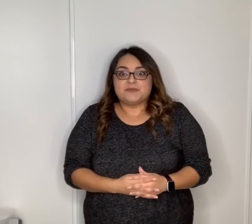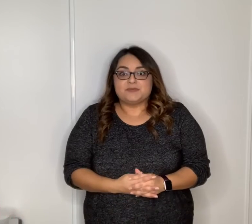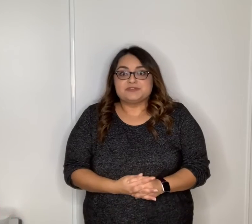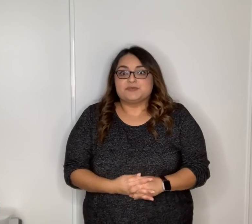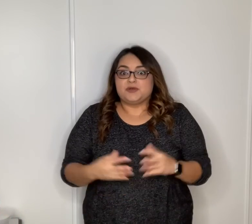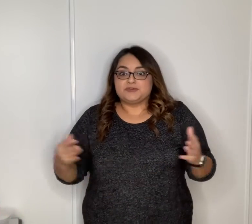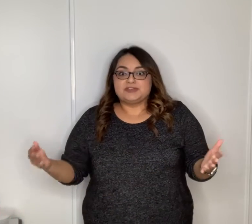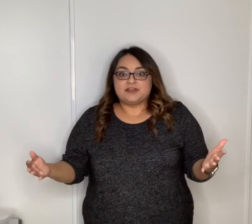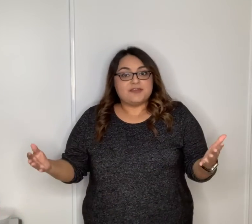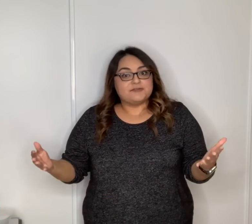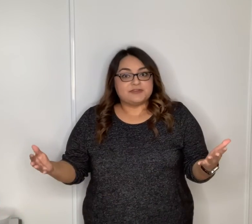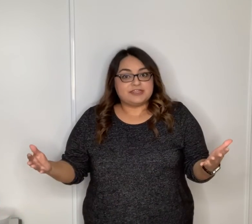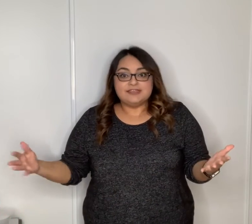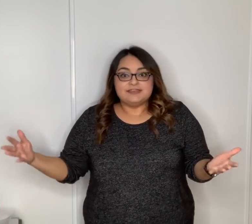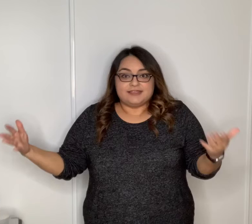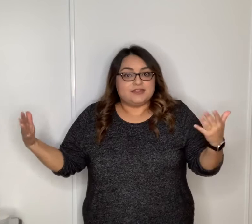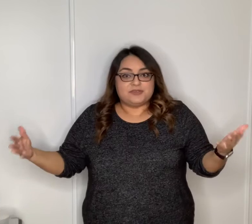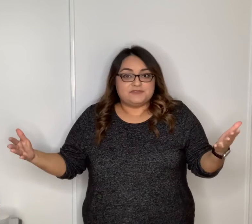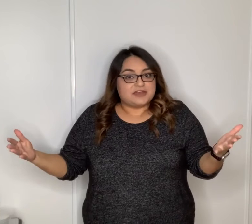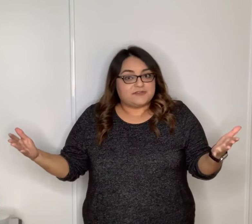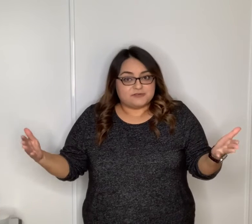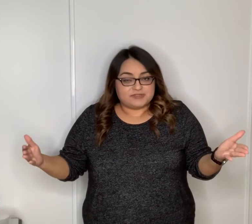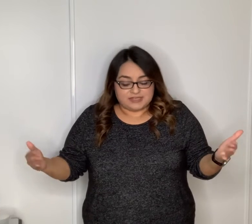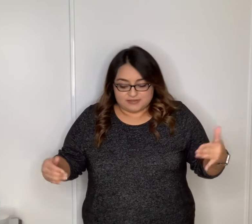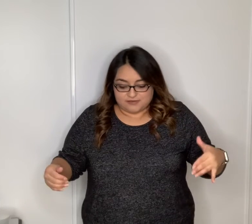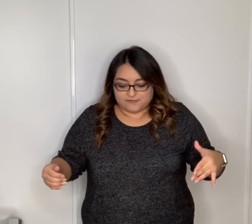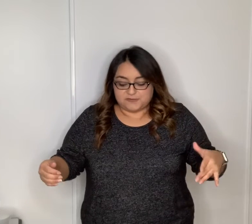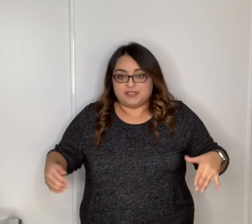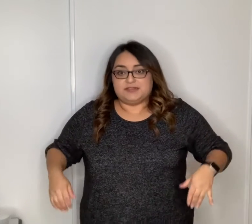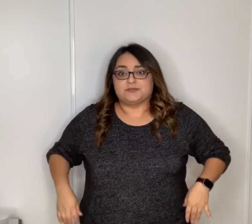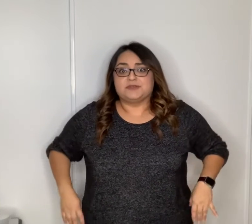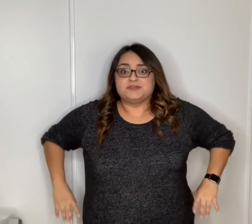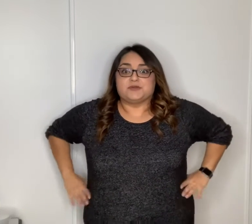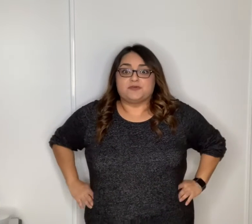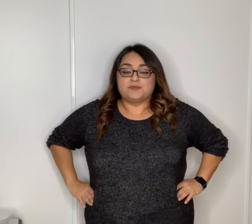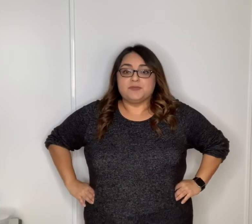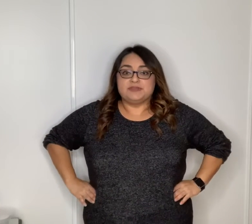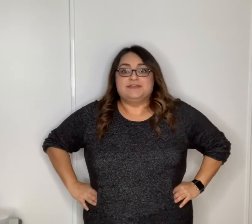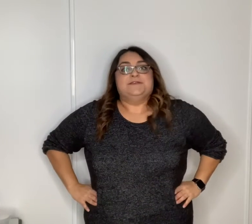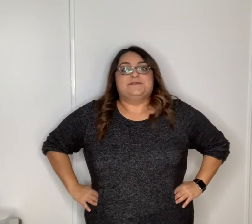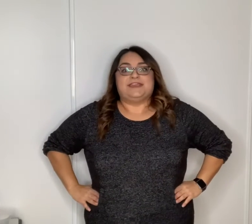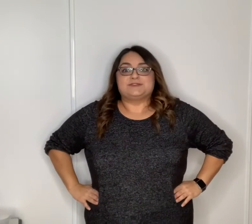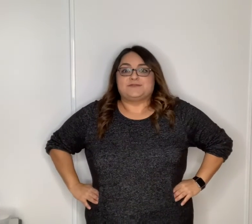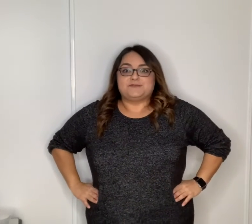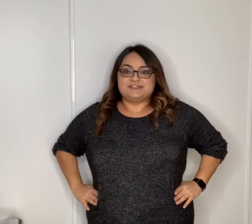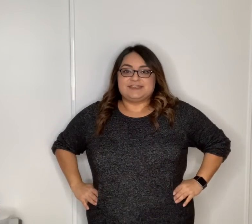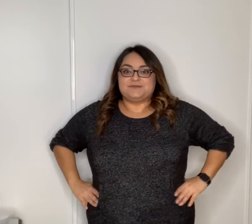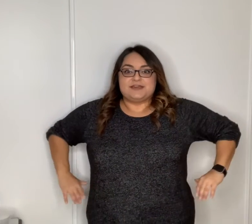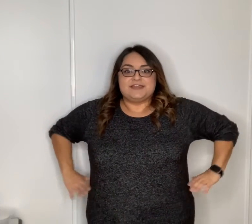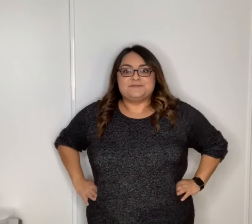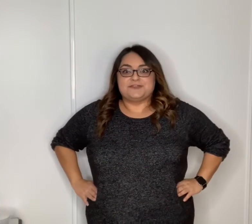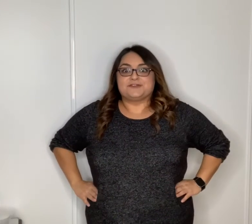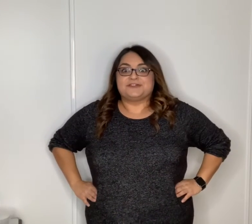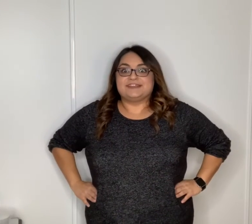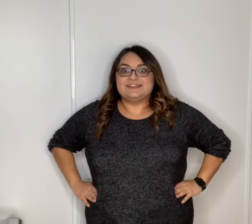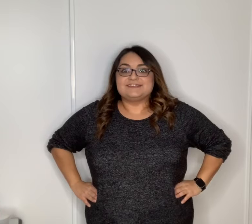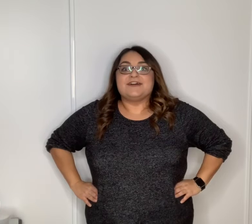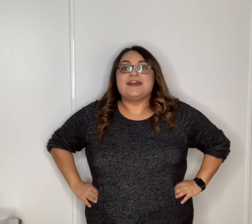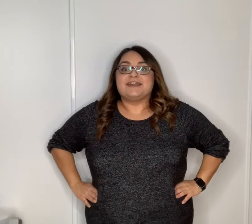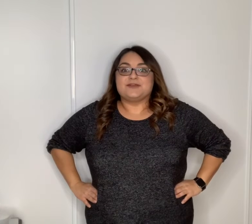that mr palmer taught everybody and that we've taught everybody uh from the beginning so we're gonna do our warm-up okay so everyone stand by you're gonna go like this so i am